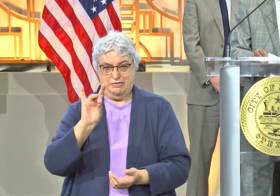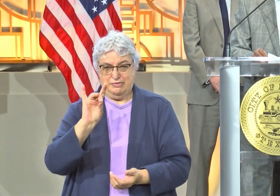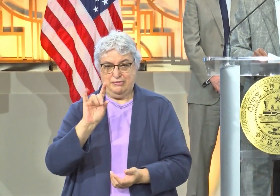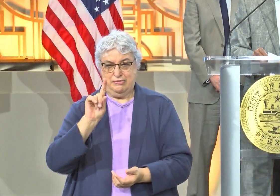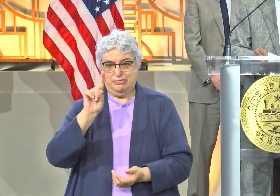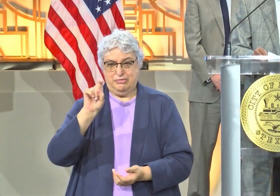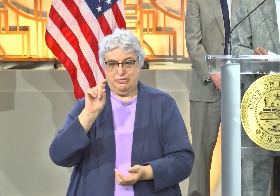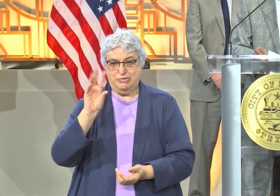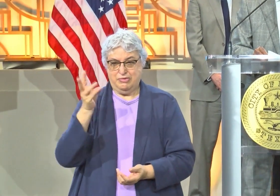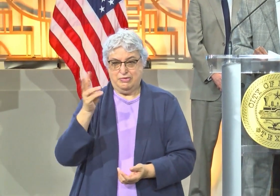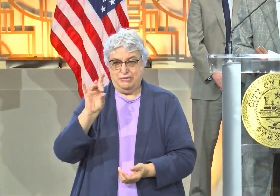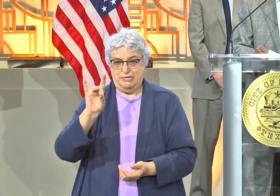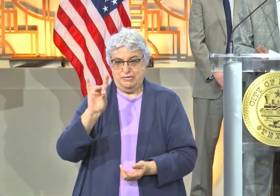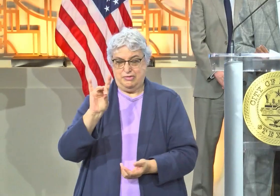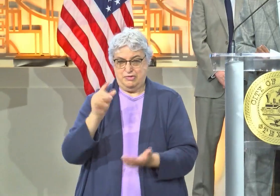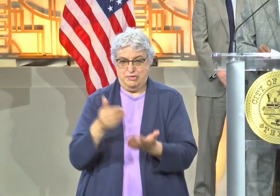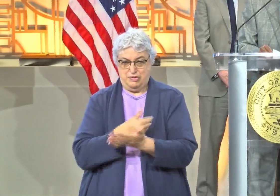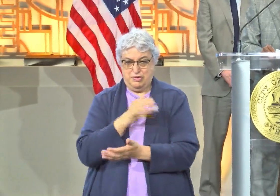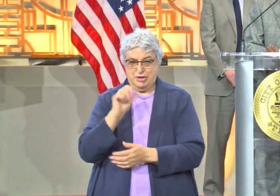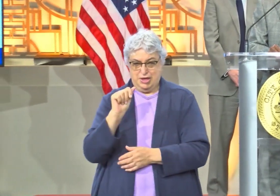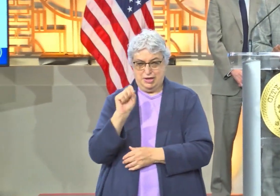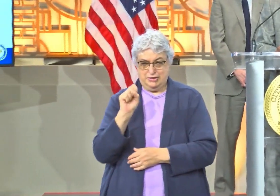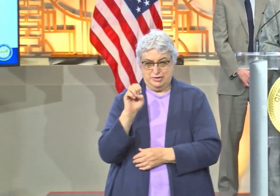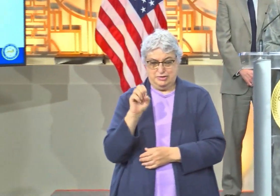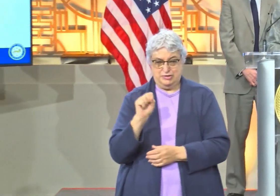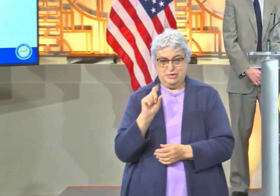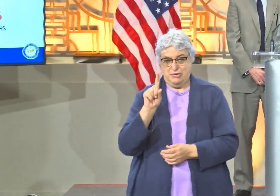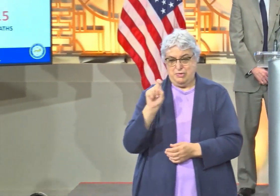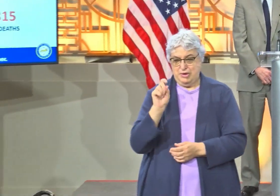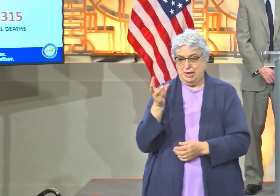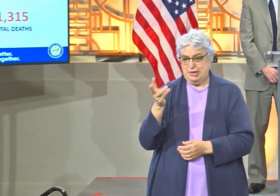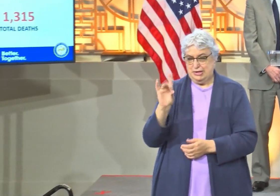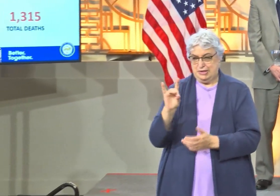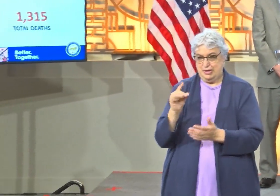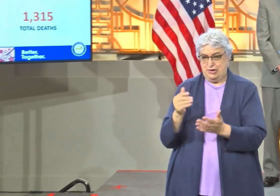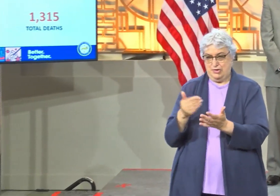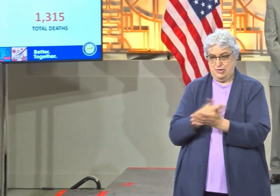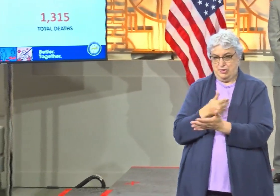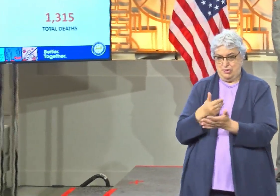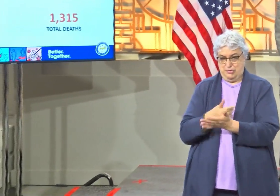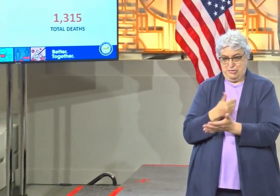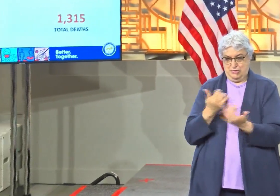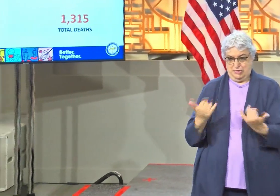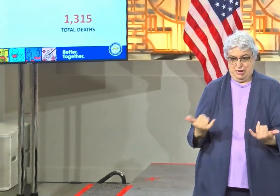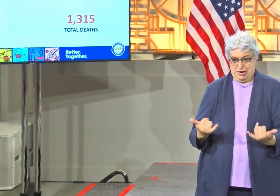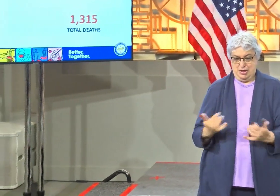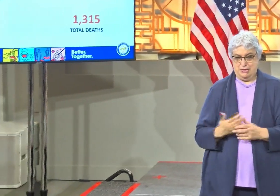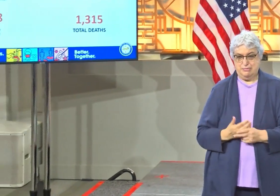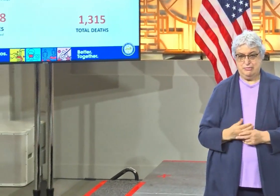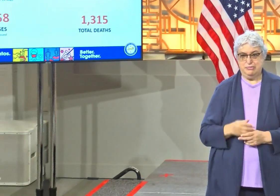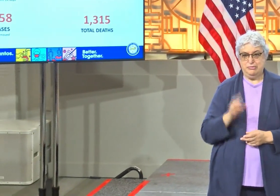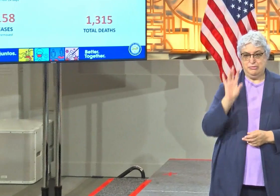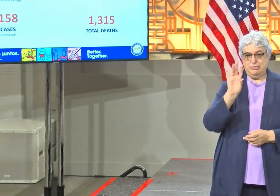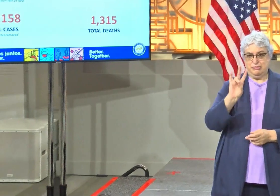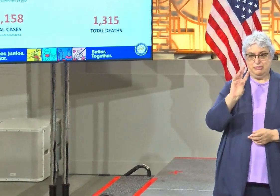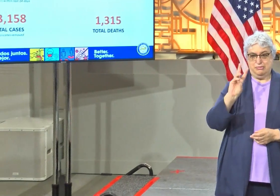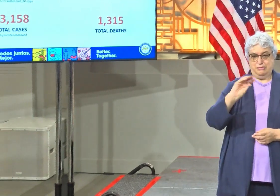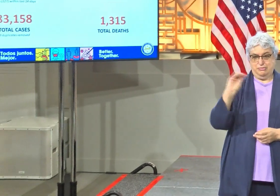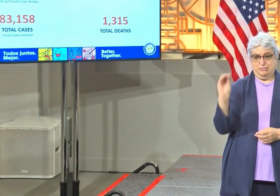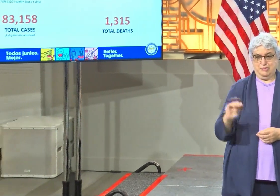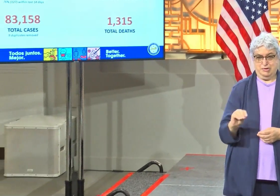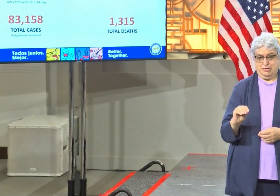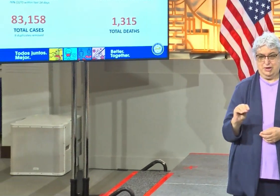168 new cases. Of the 168 cases reported today, 76%